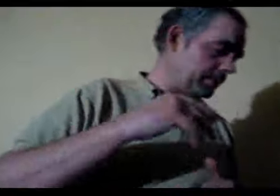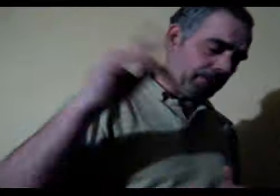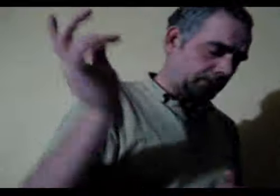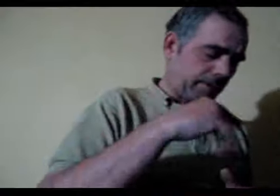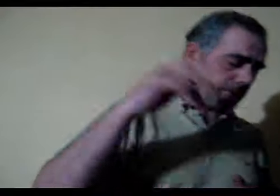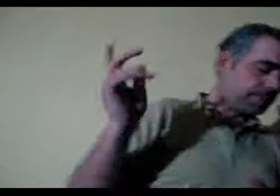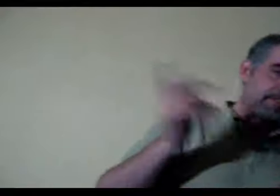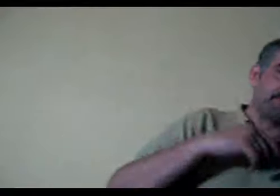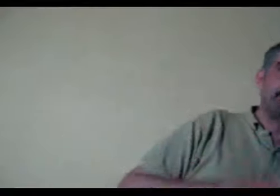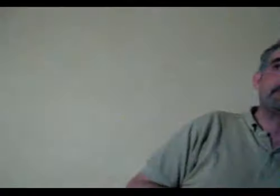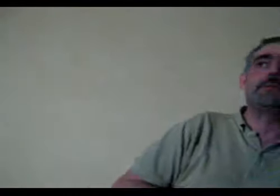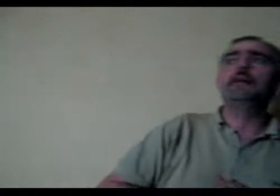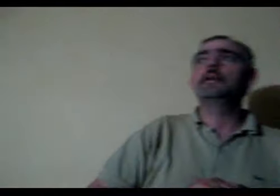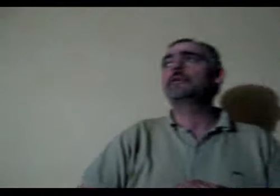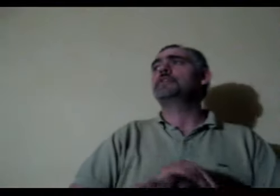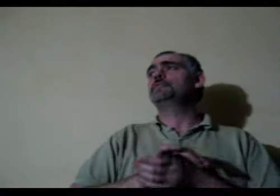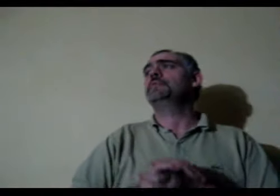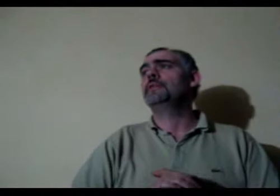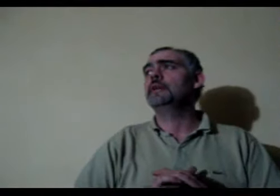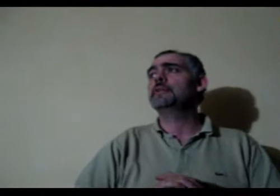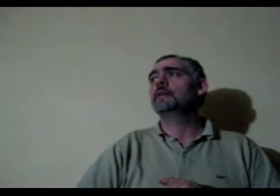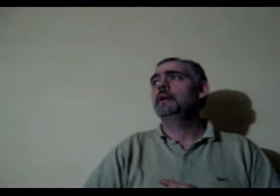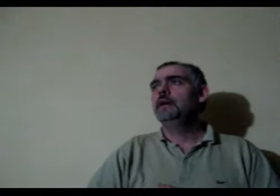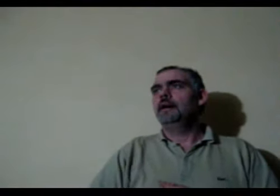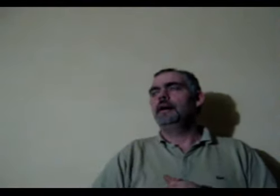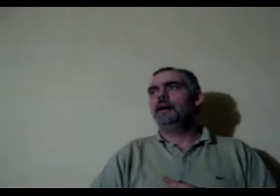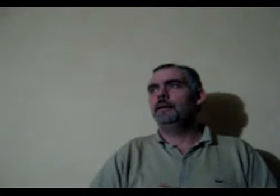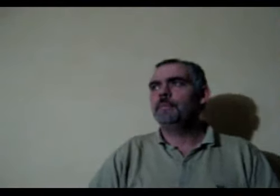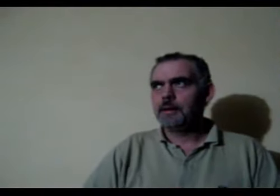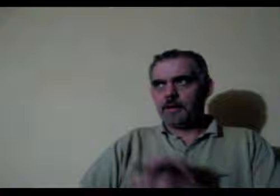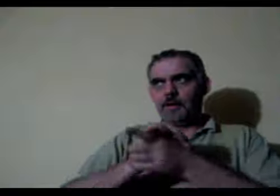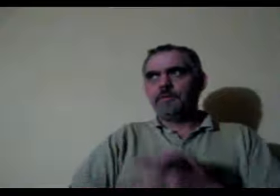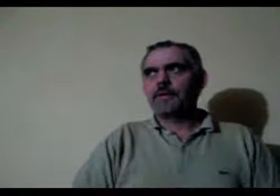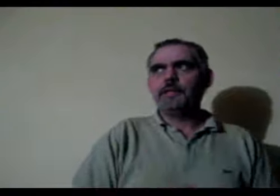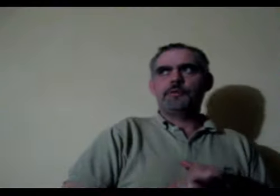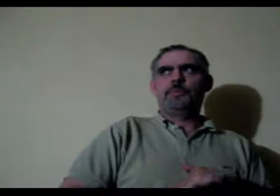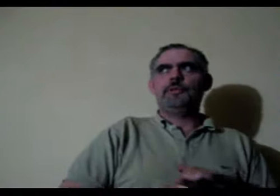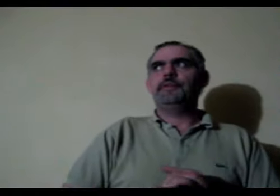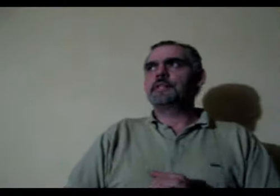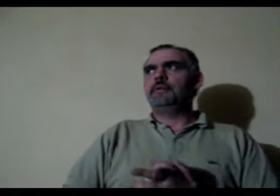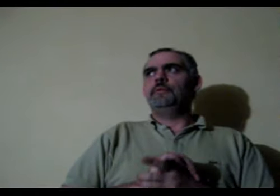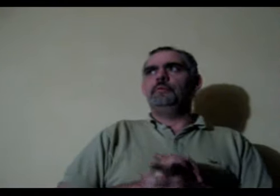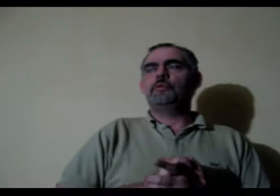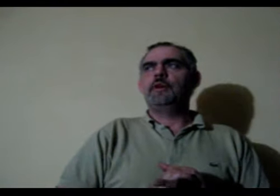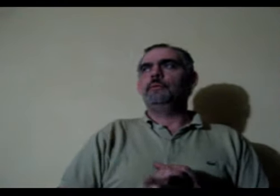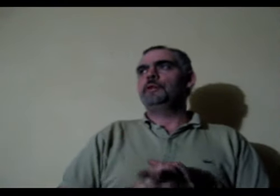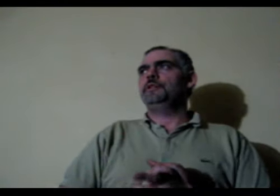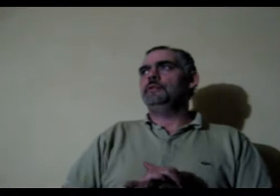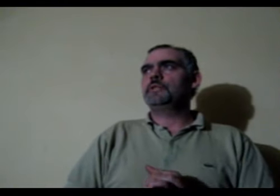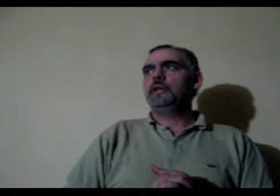no no no no no conspiracy theory is not right I'm not a conspiracy theorist um... the fucking news pointed this out the great word to